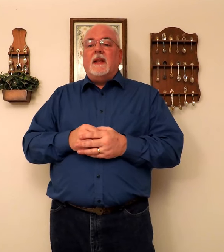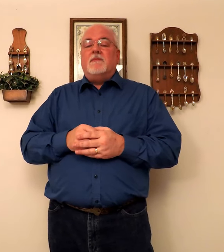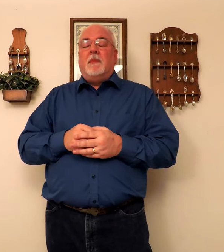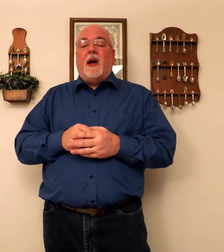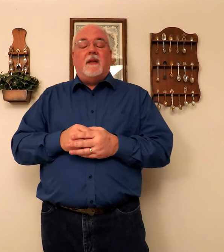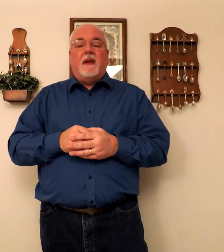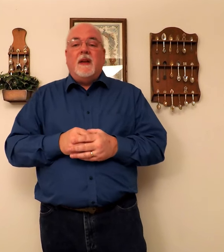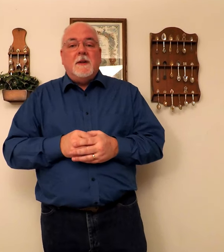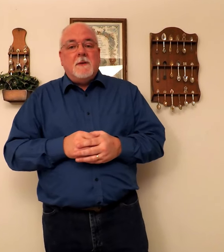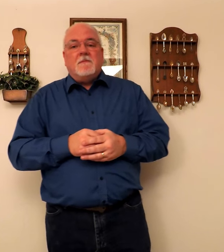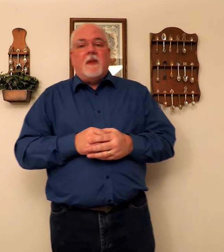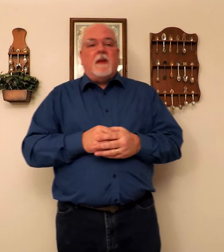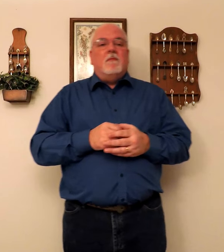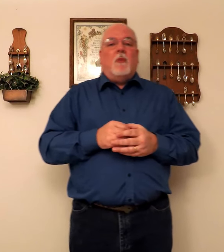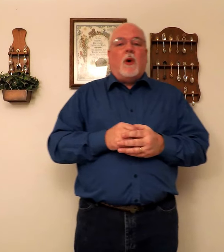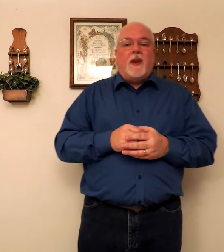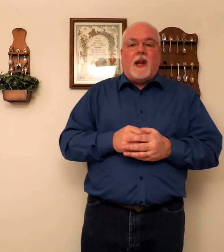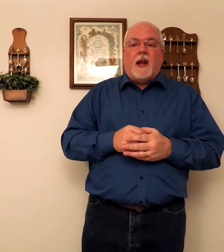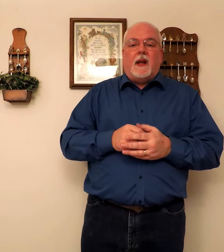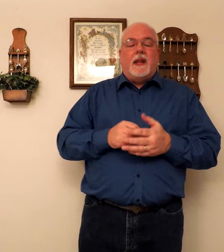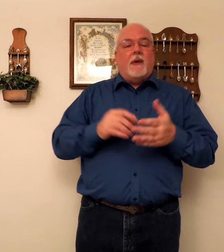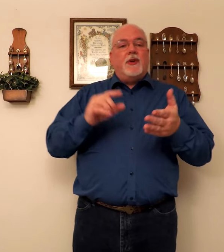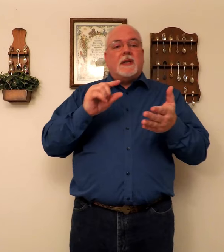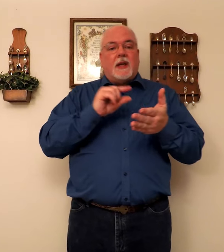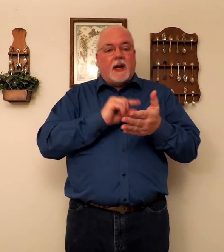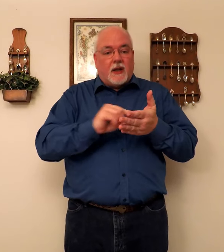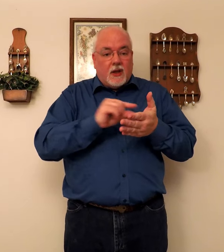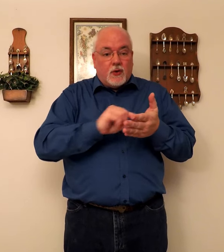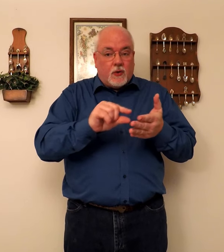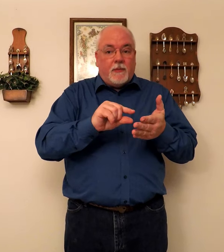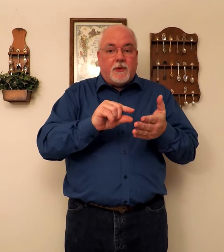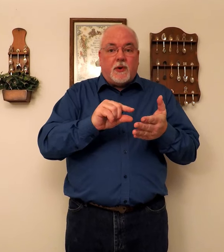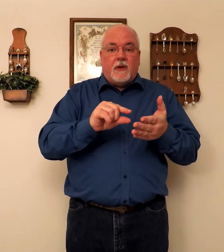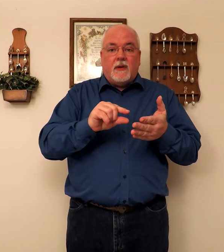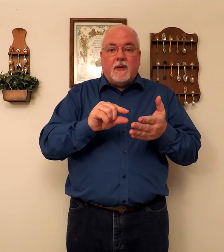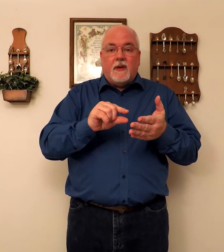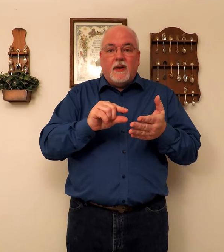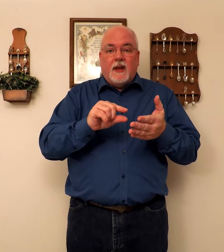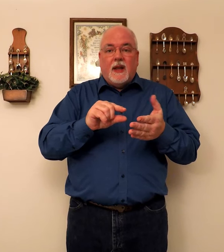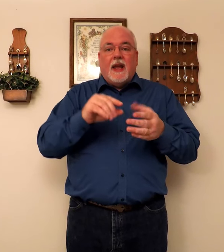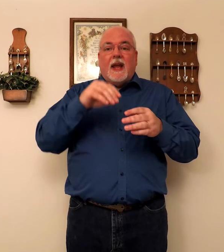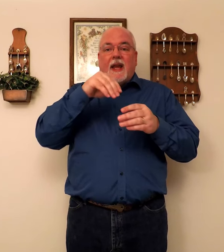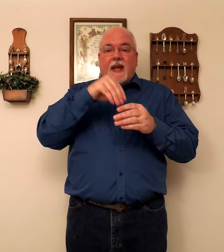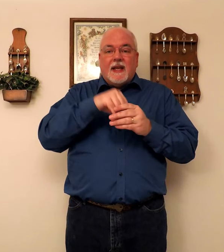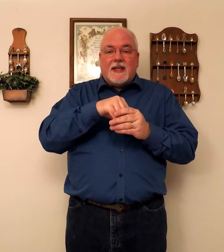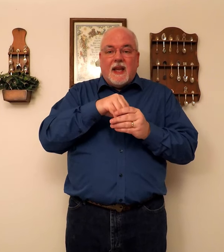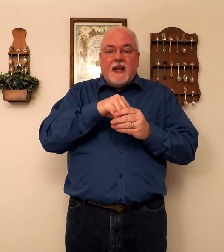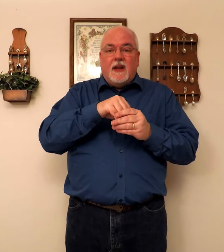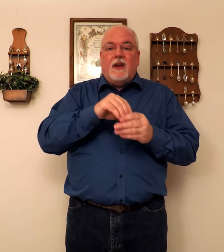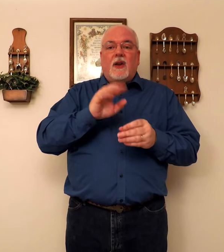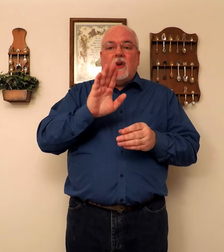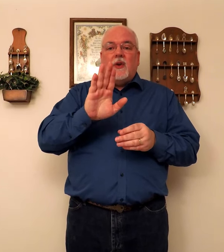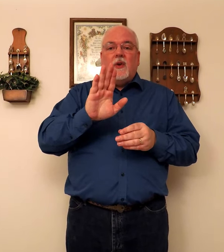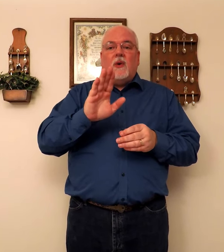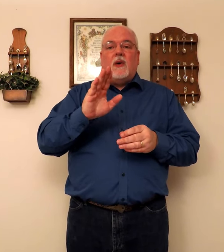But, more than likely, they will just sign it, Scripture is in your